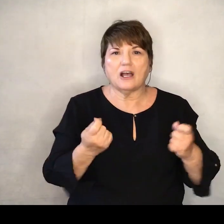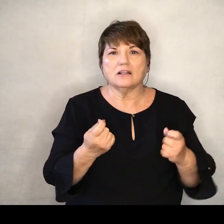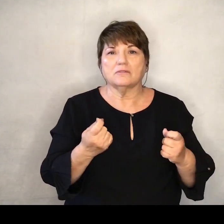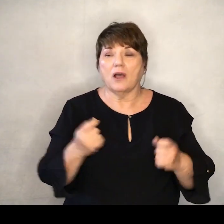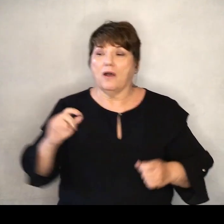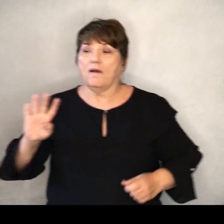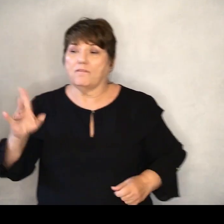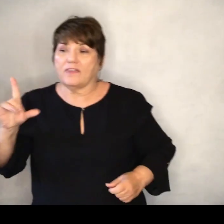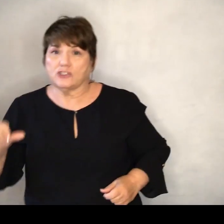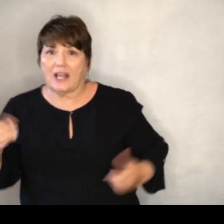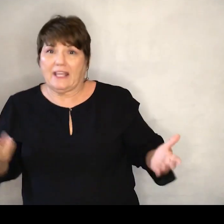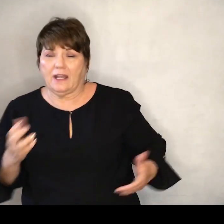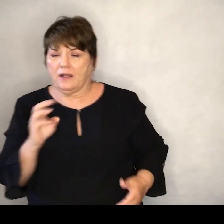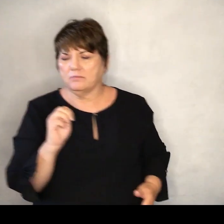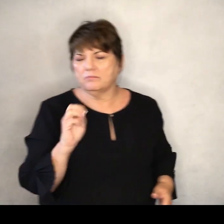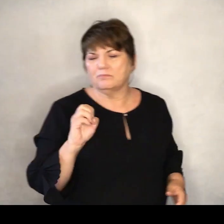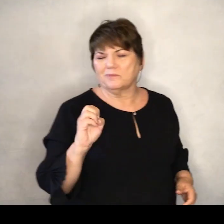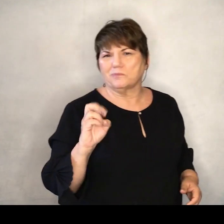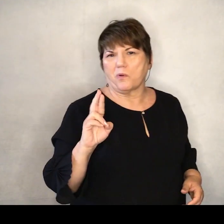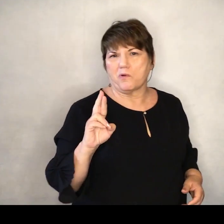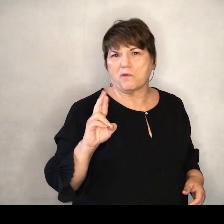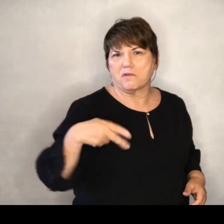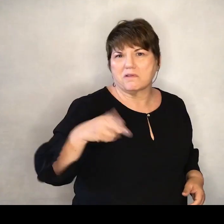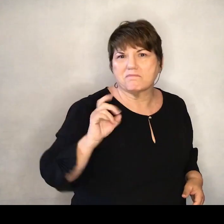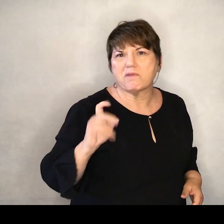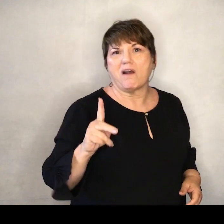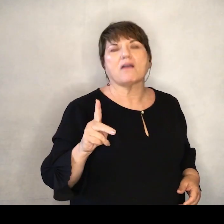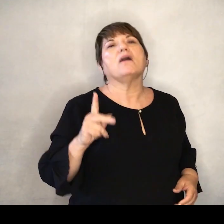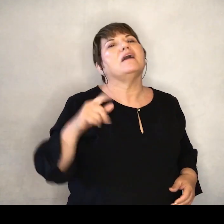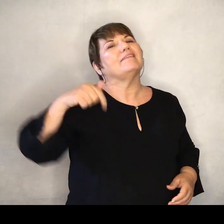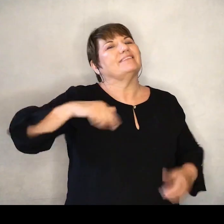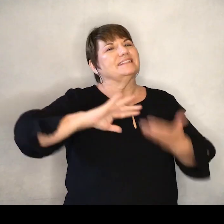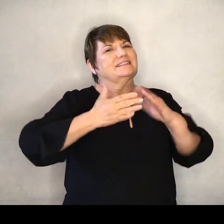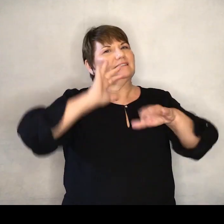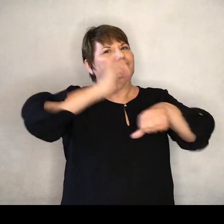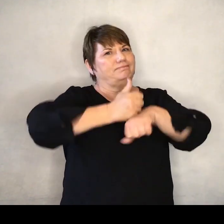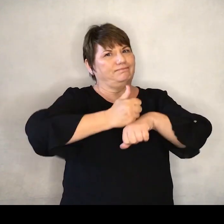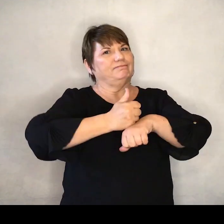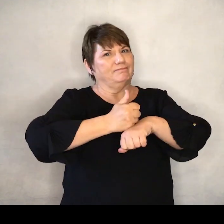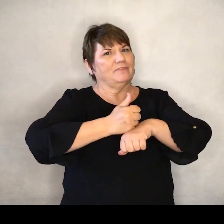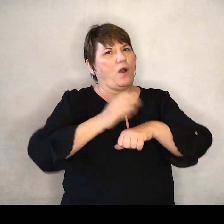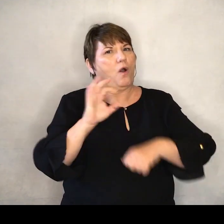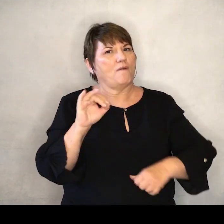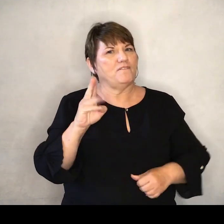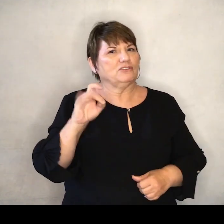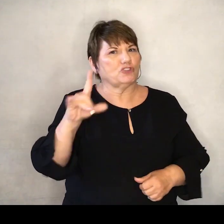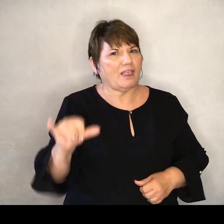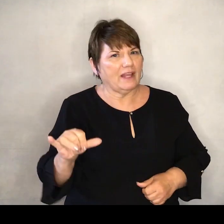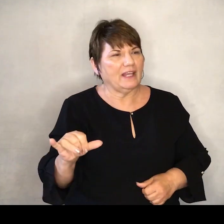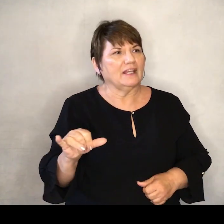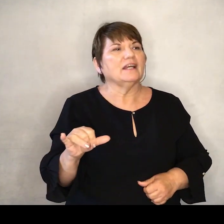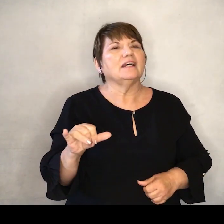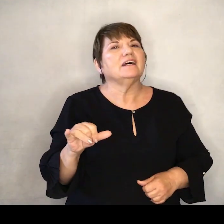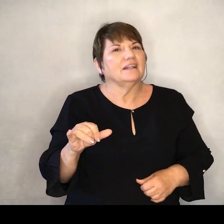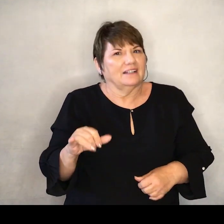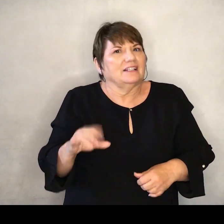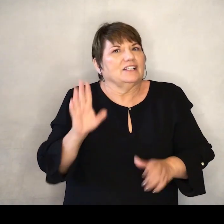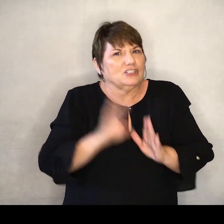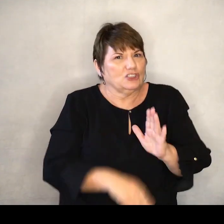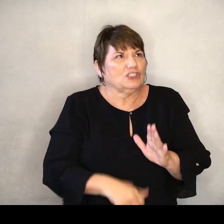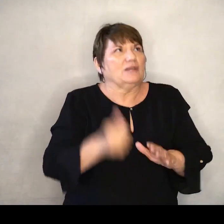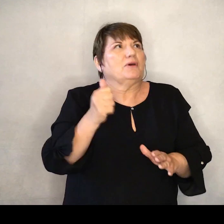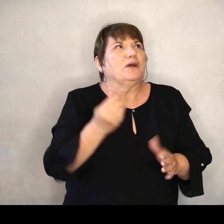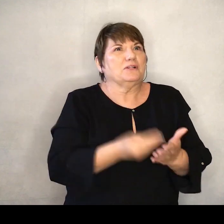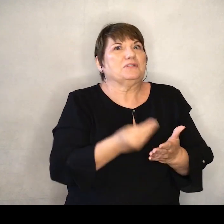July here in Moorpark Because that's the founding of the city That's why we're doing the 3rd And it's a lot cheaper to get the fireworks the day